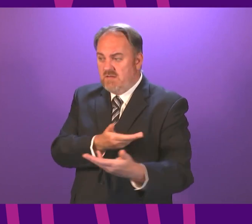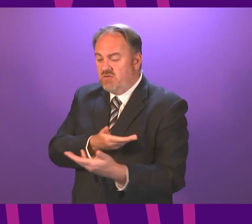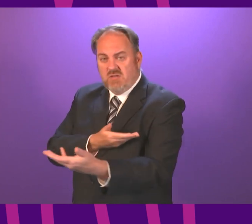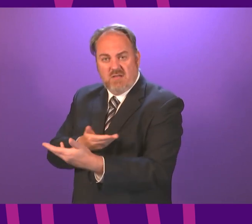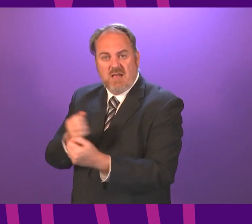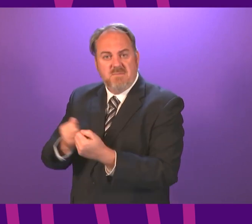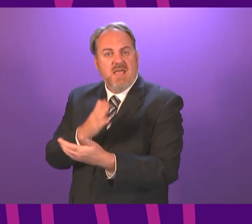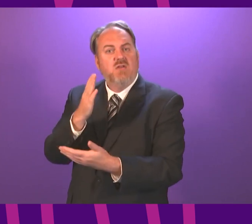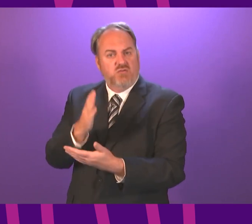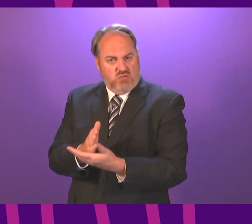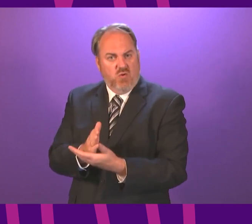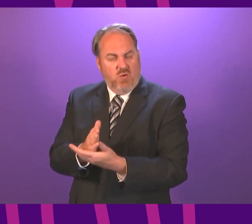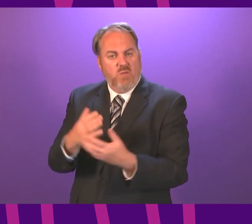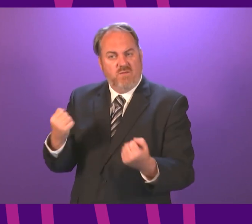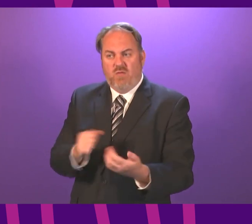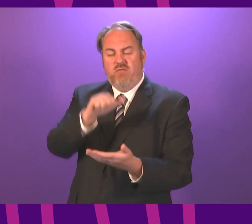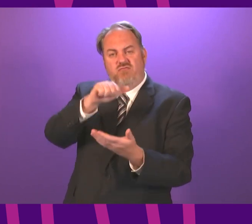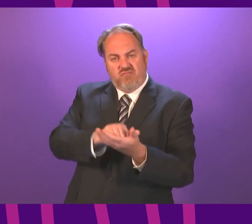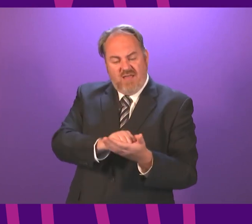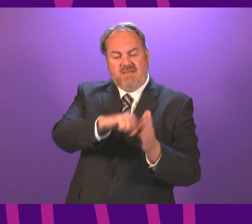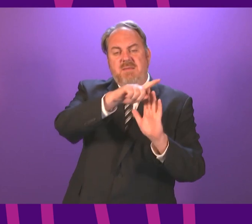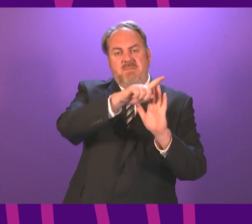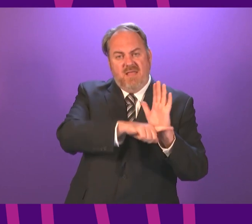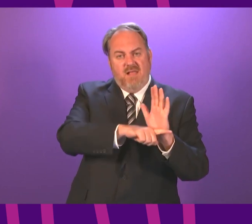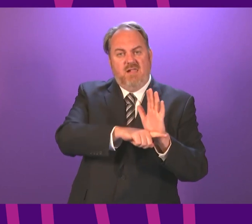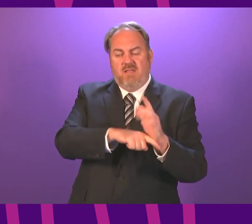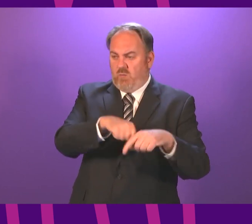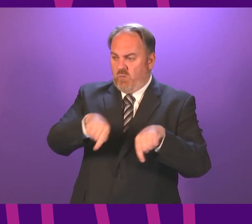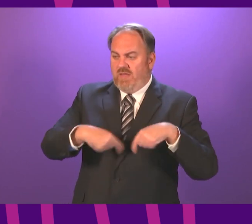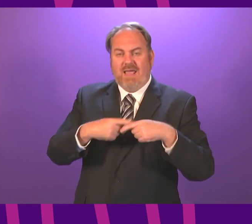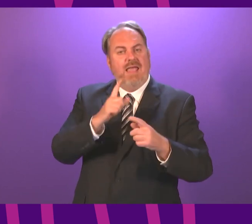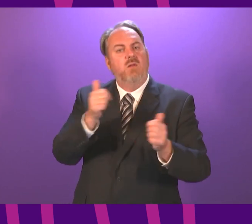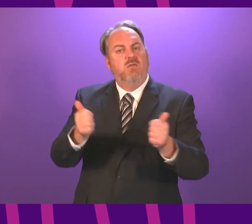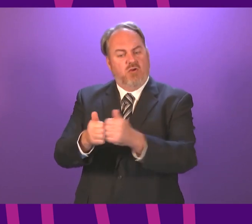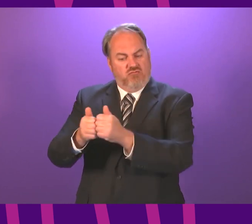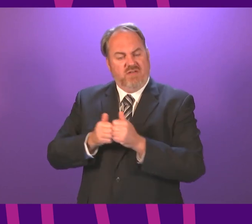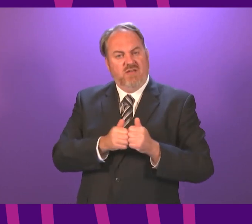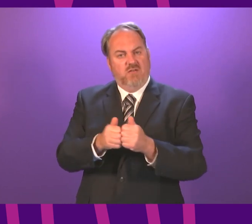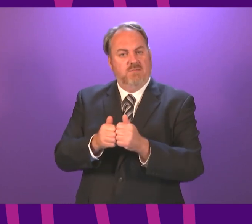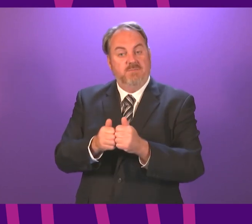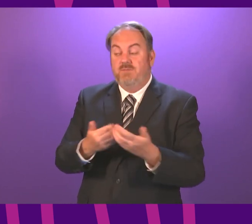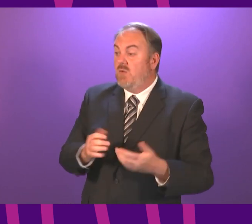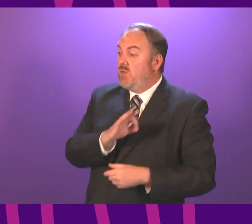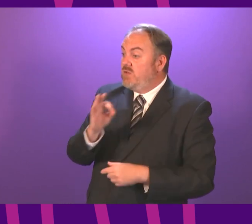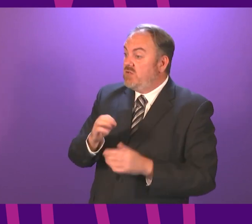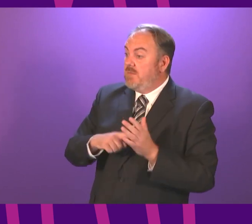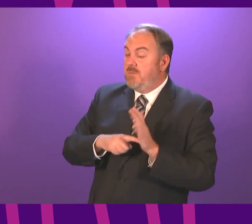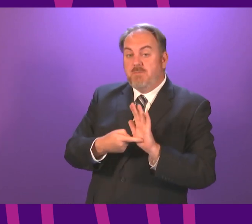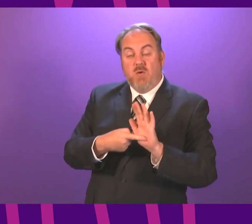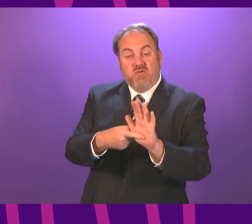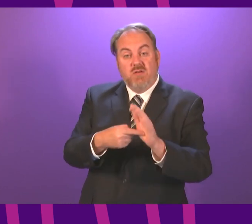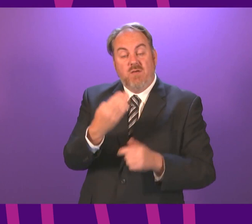can make sure that we have the bill that we all want to put forward. Thank you. The question is that motion